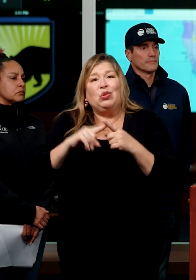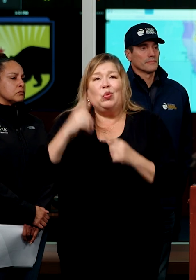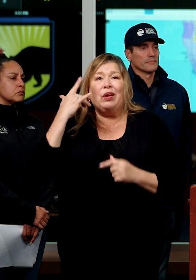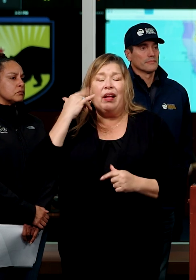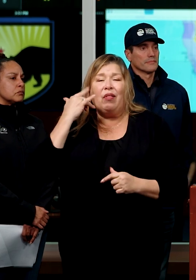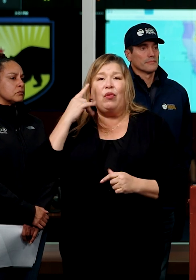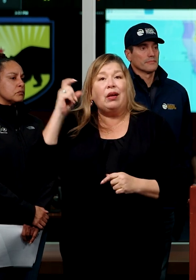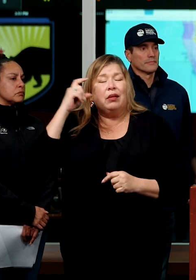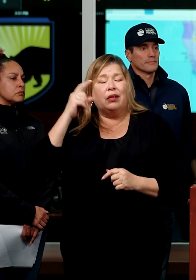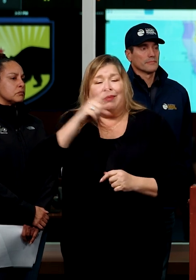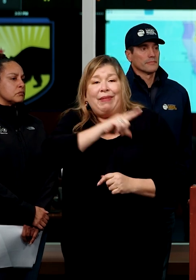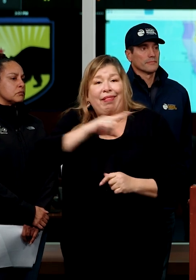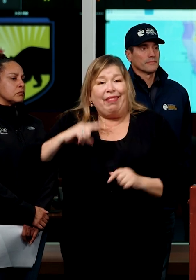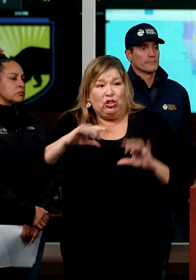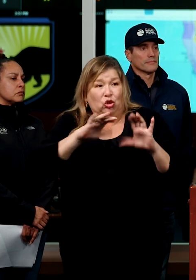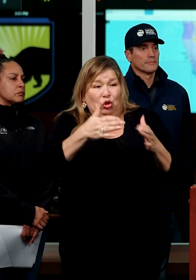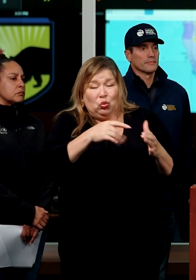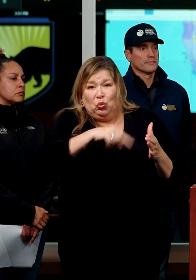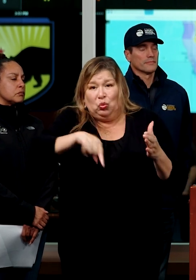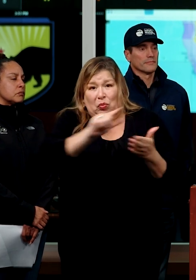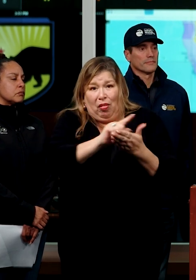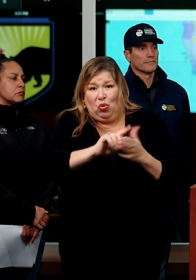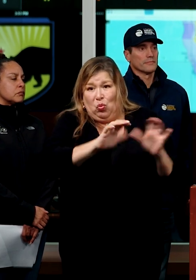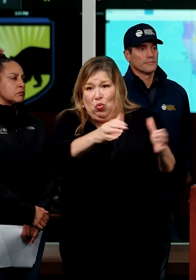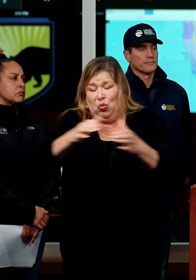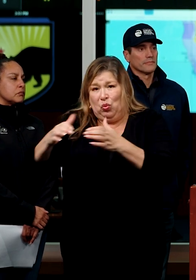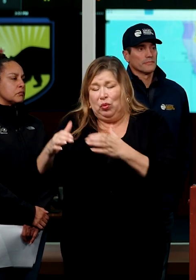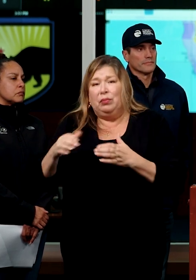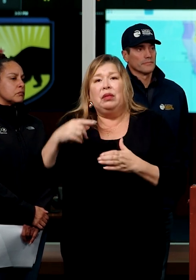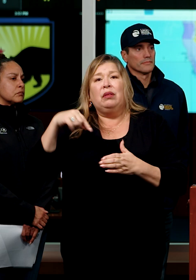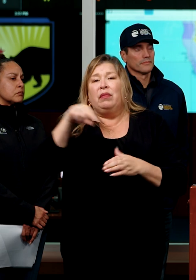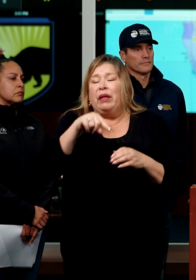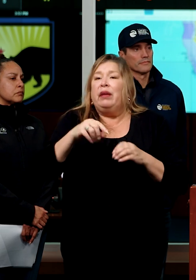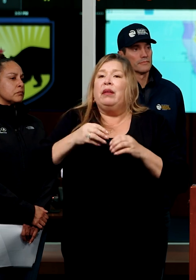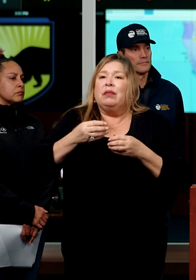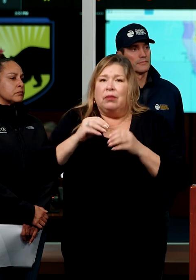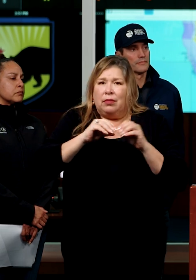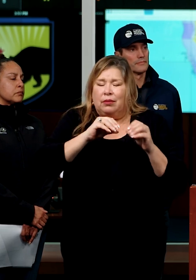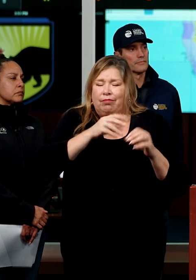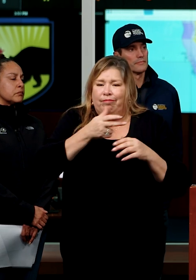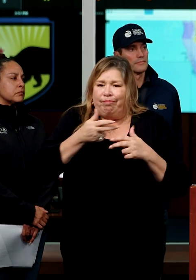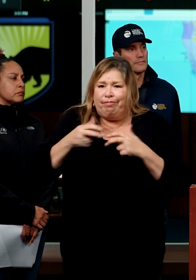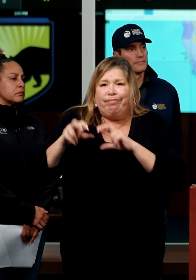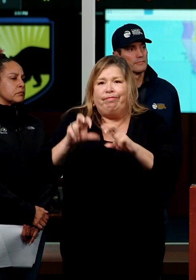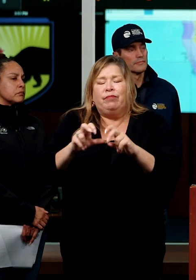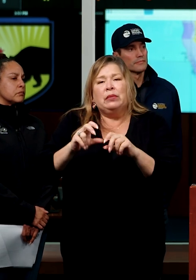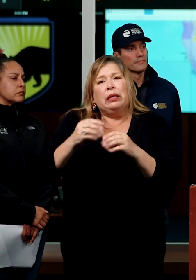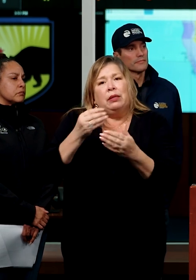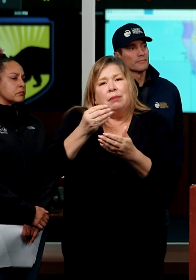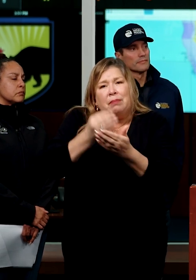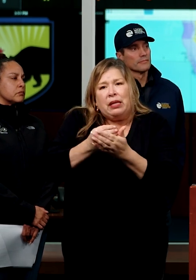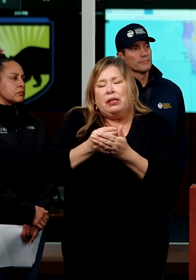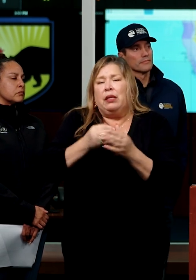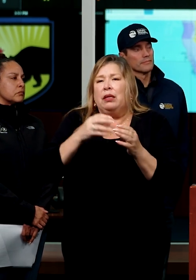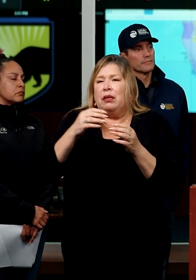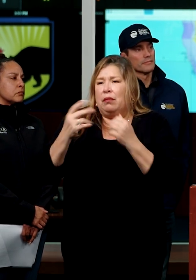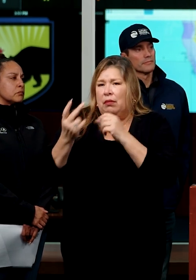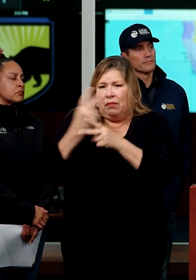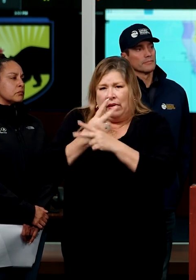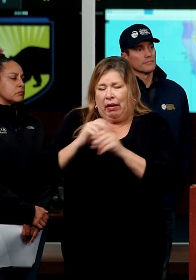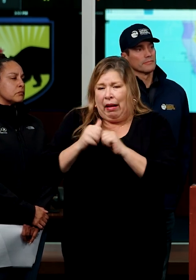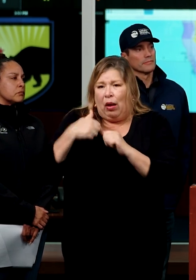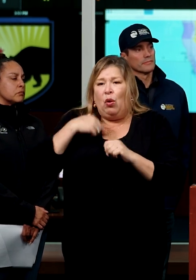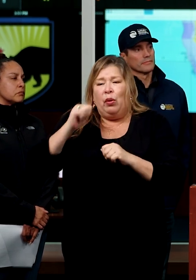that over the course of the last few years, has not only put out record resources to focus on how we can modernize our